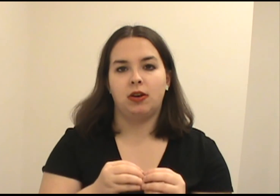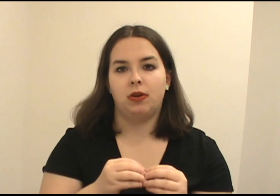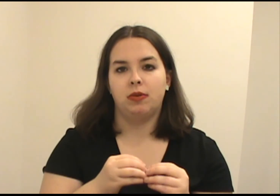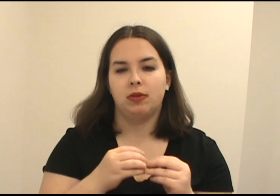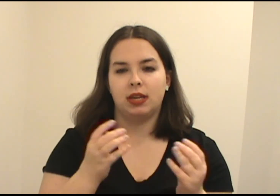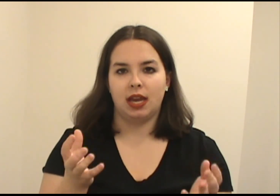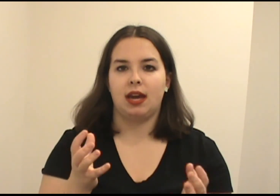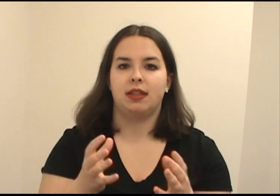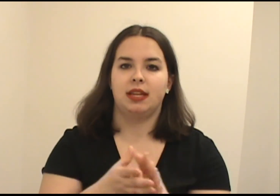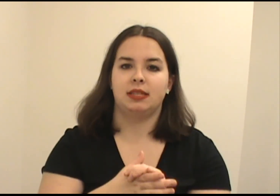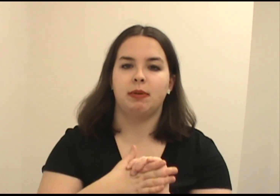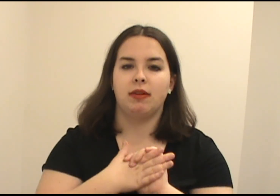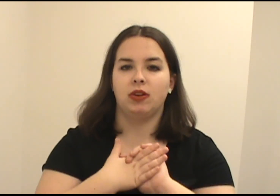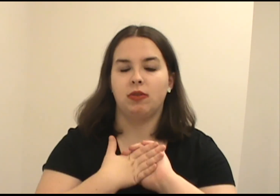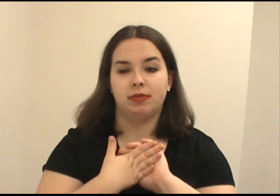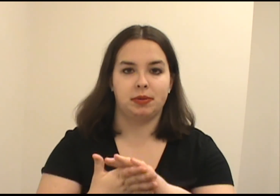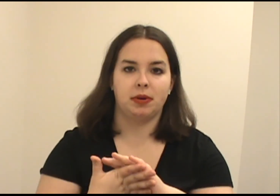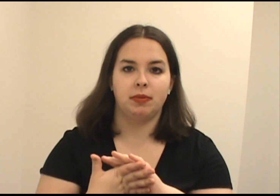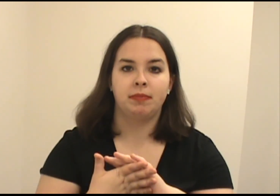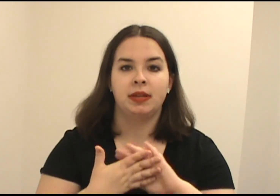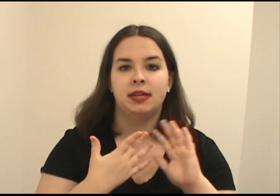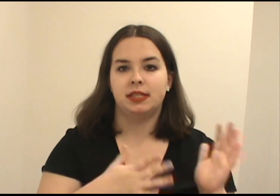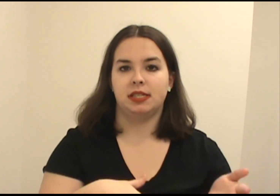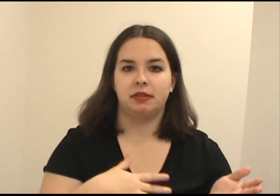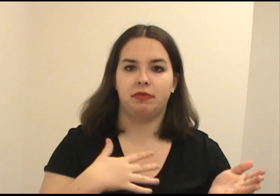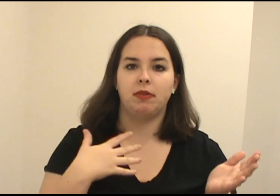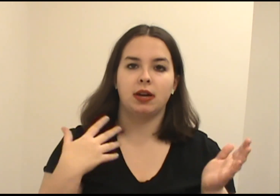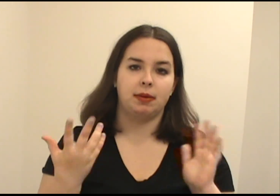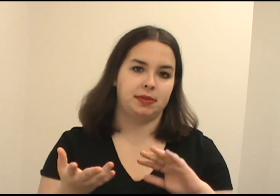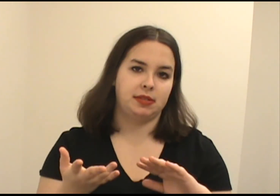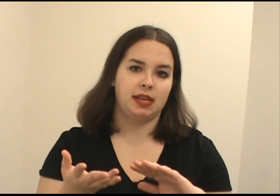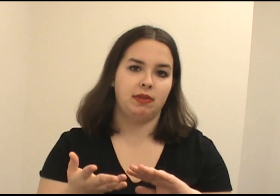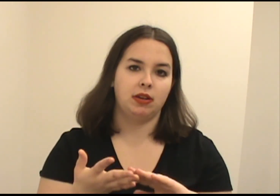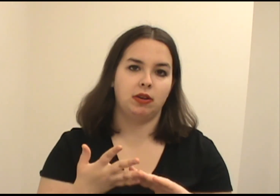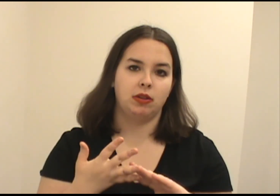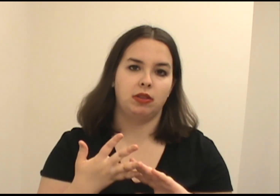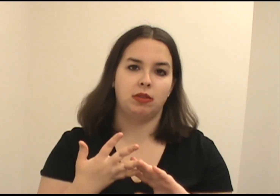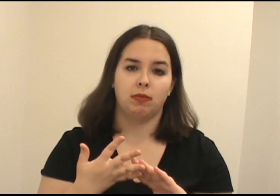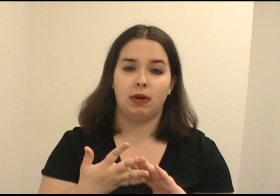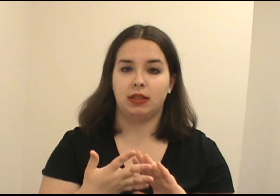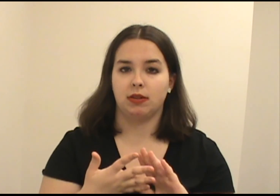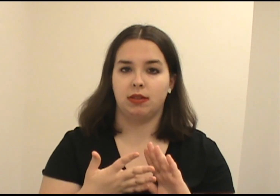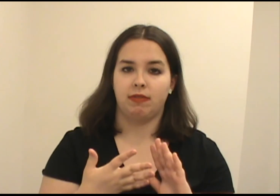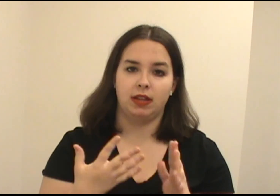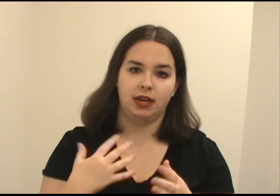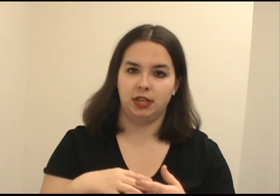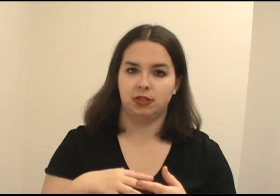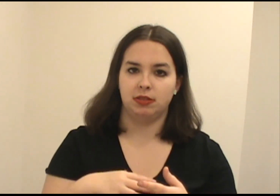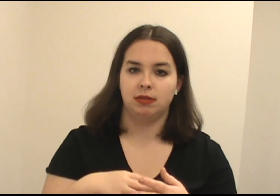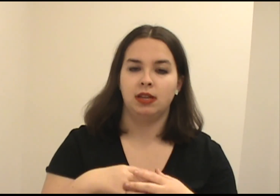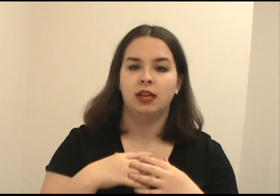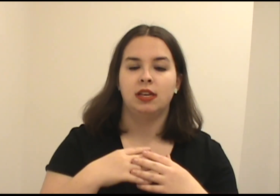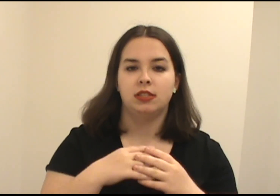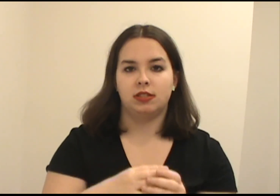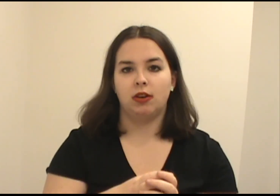So yeah, that's my review of Supergirl, Season 4, Episode 7, called Rather, The Fallen Angel. So